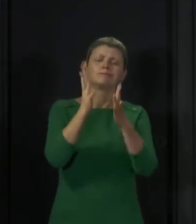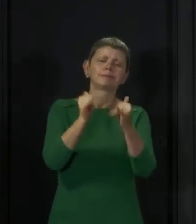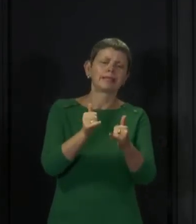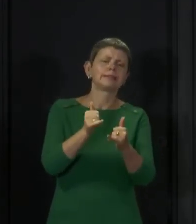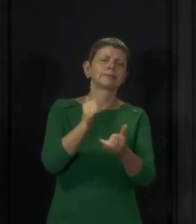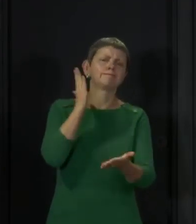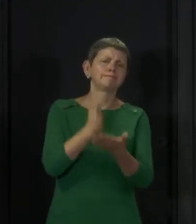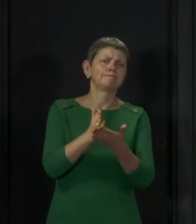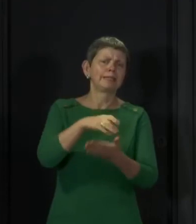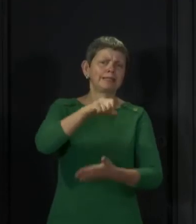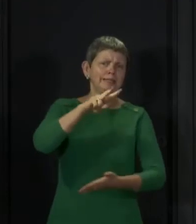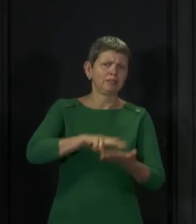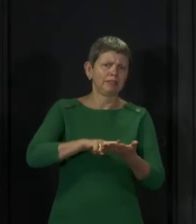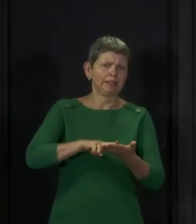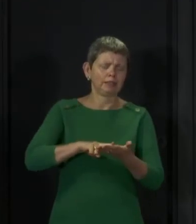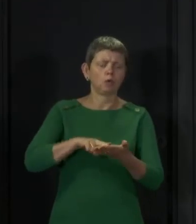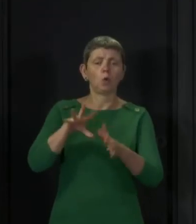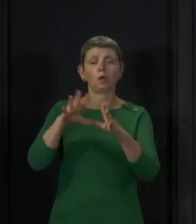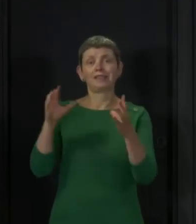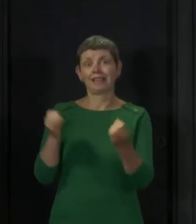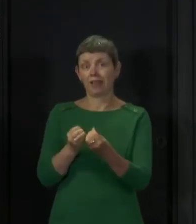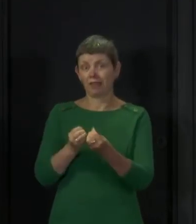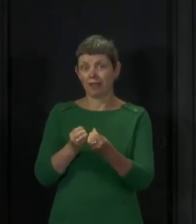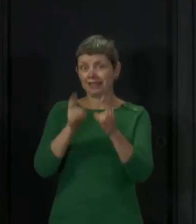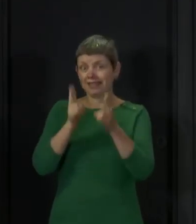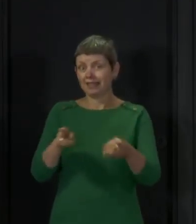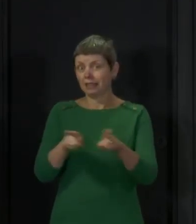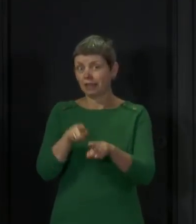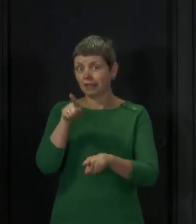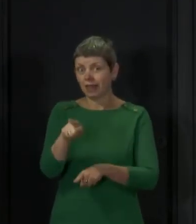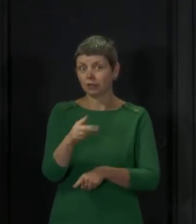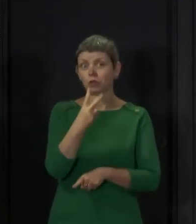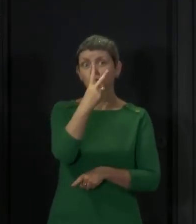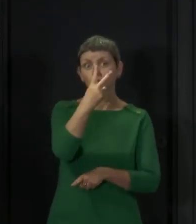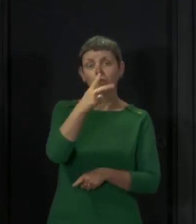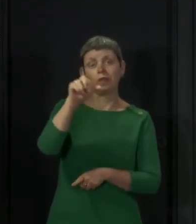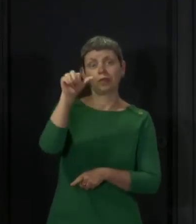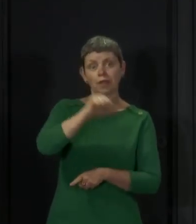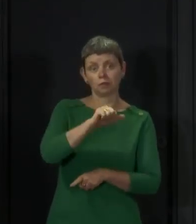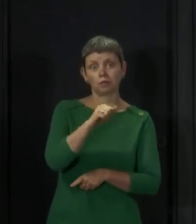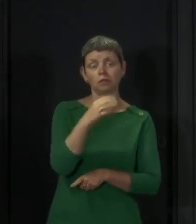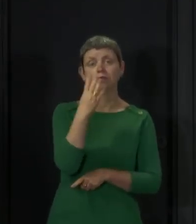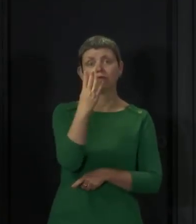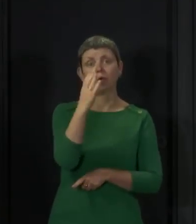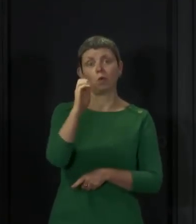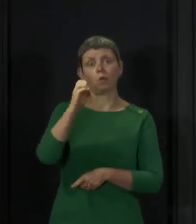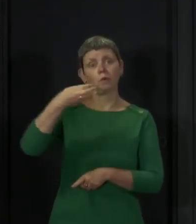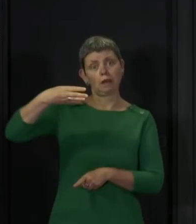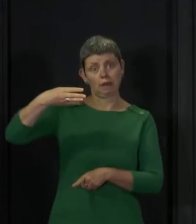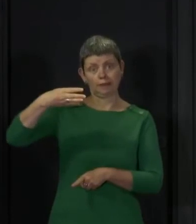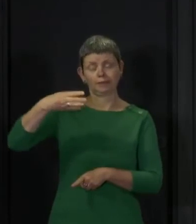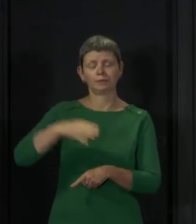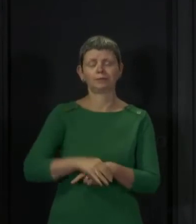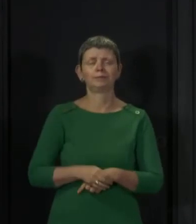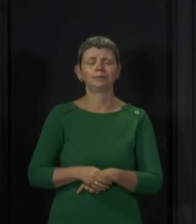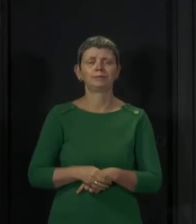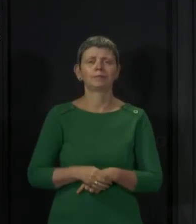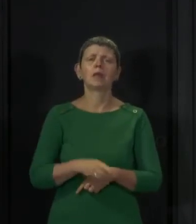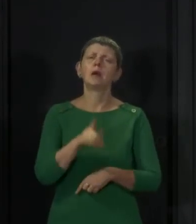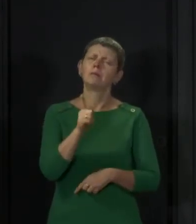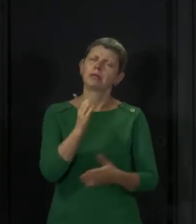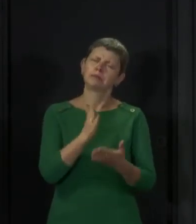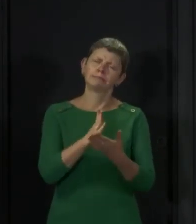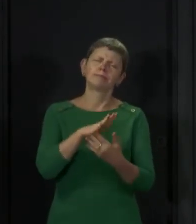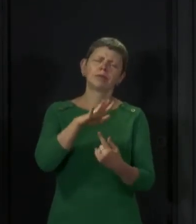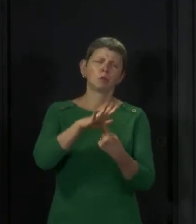takes the total number of deaths in Scotland under that measurement to 2,409. Now, as I always do, I want to stress